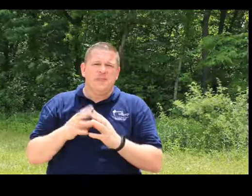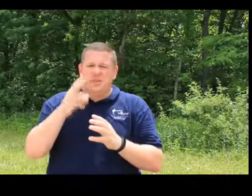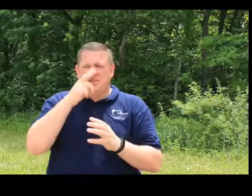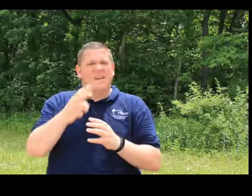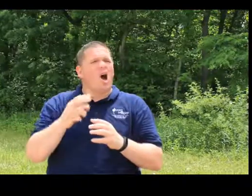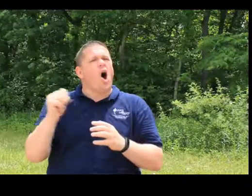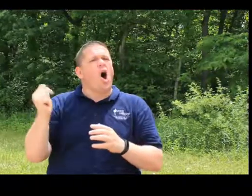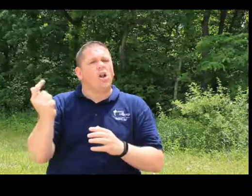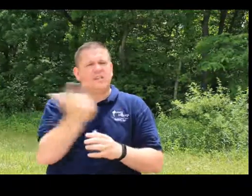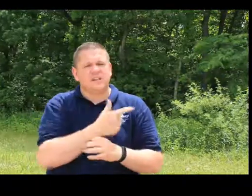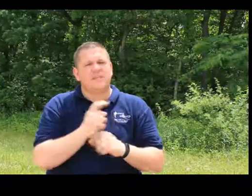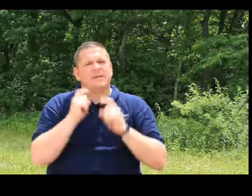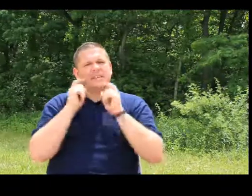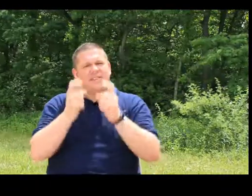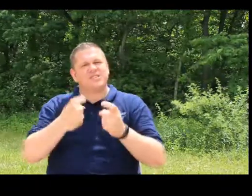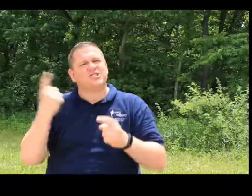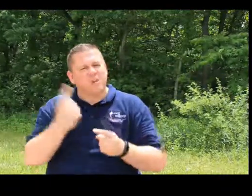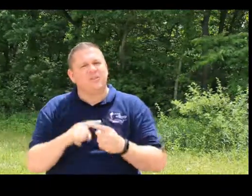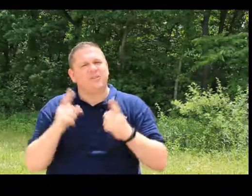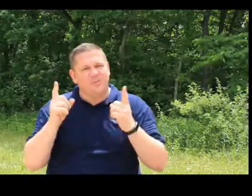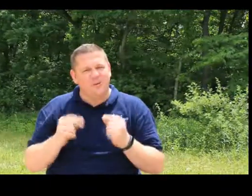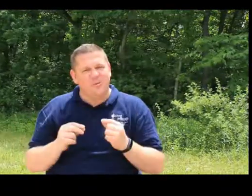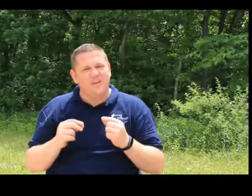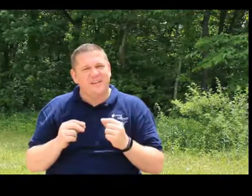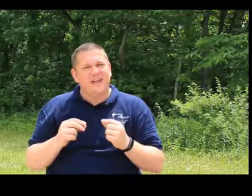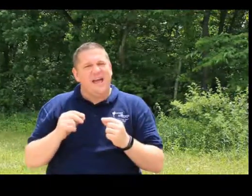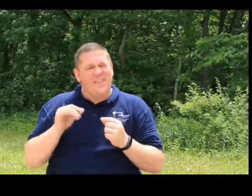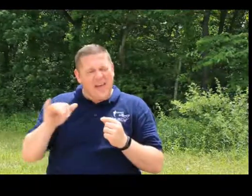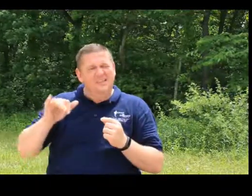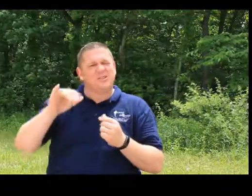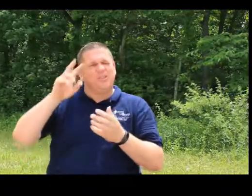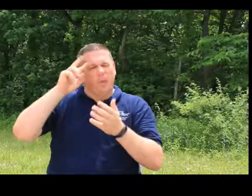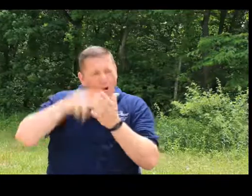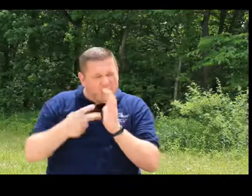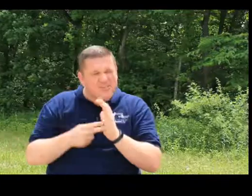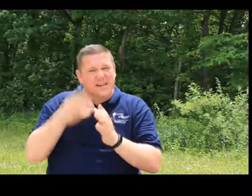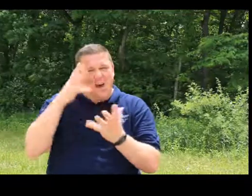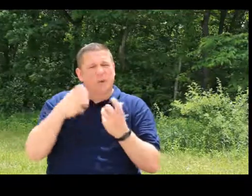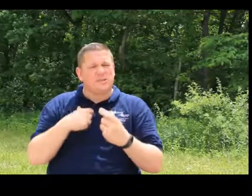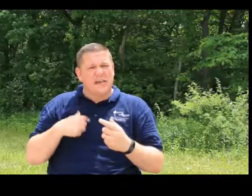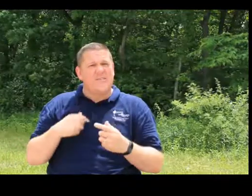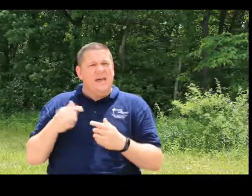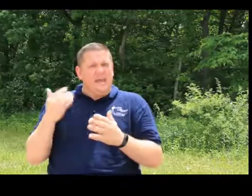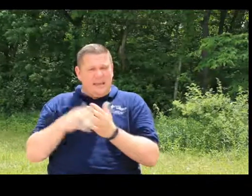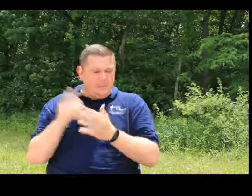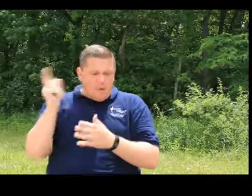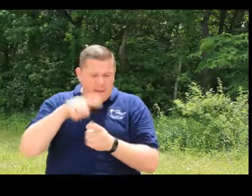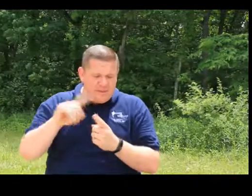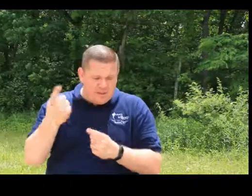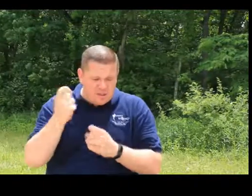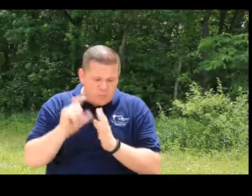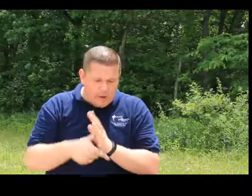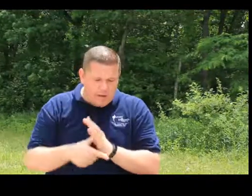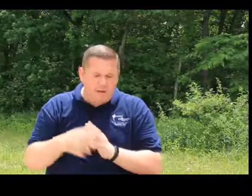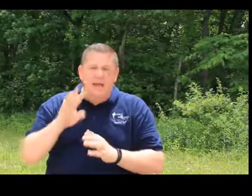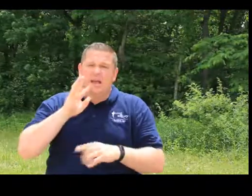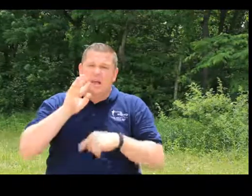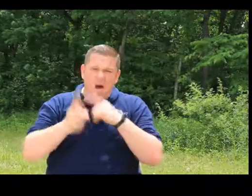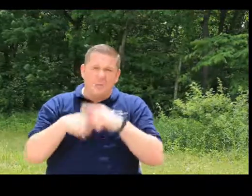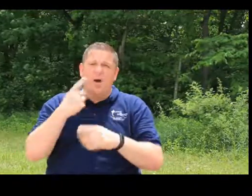You see, all of us have been given something to do. And that's the purpose that God wants us to have. And again, I'm to go back to that in just a little while and talk about